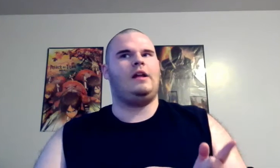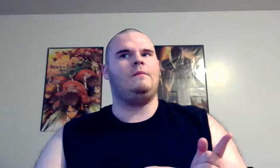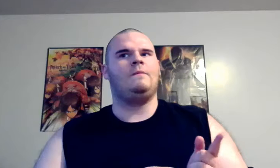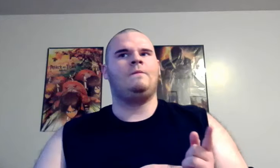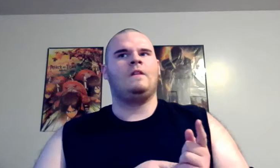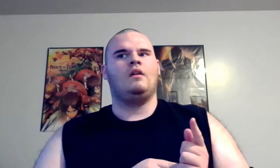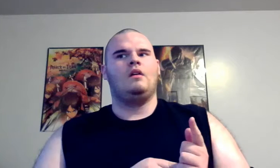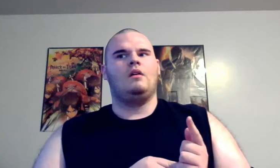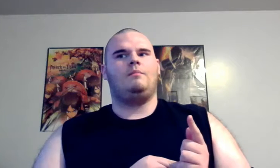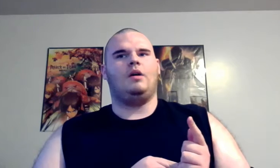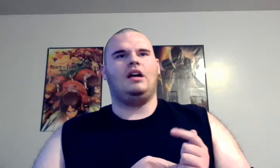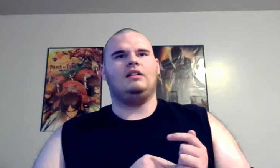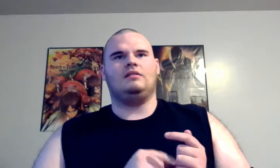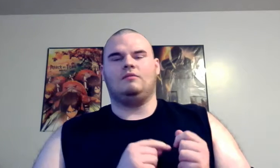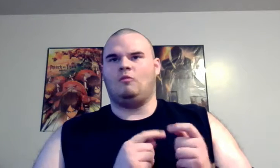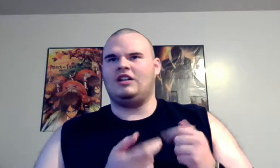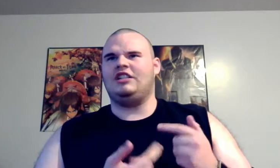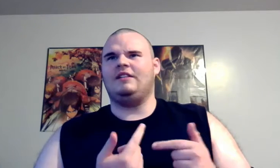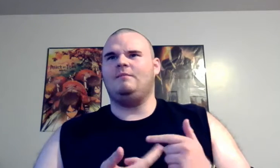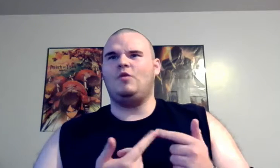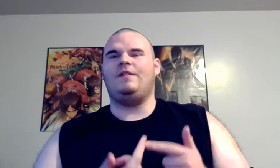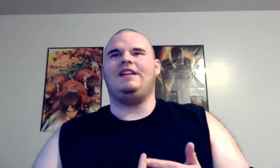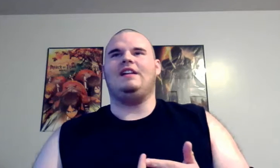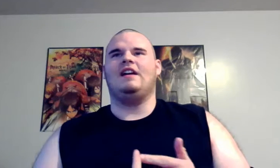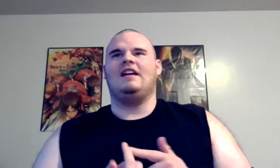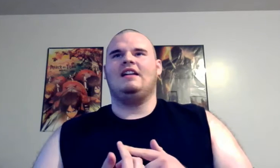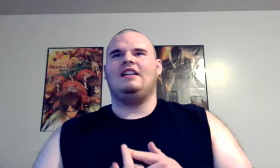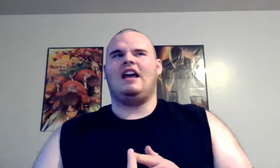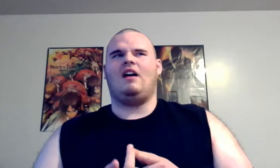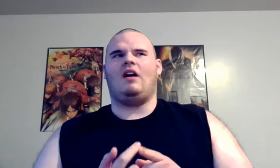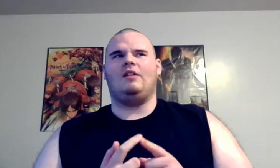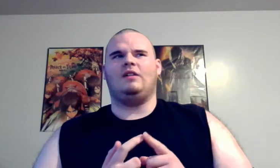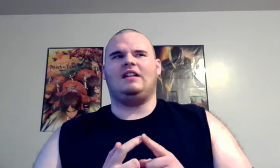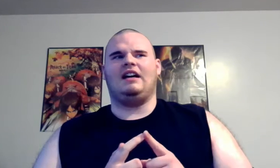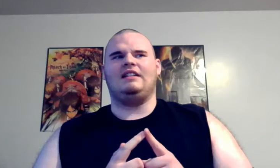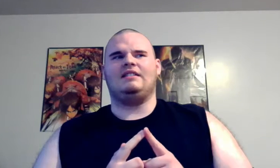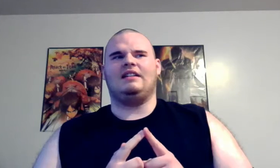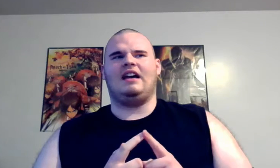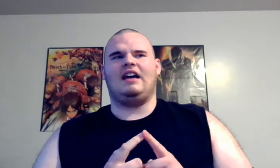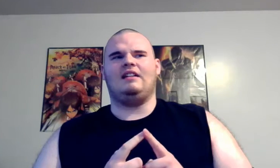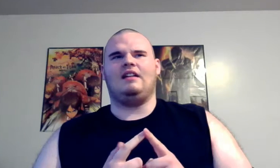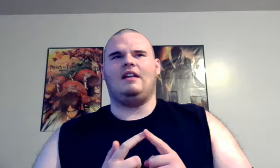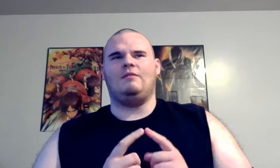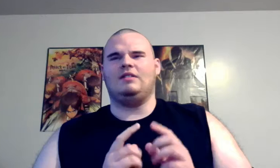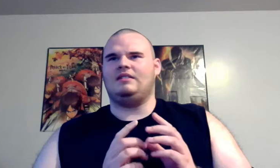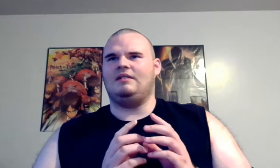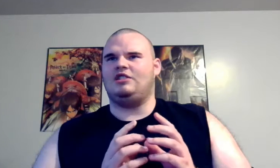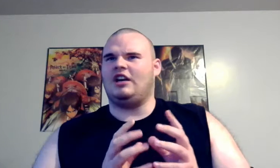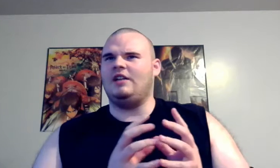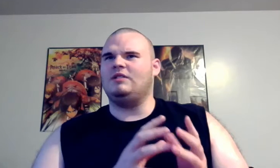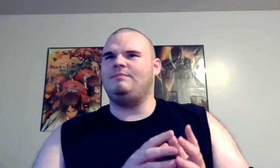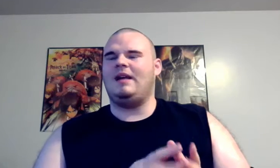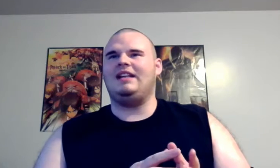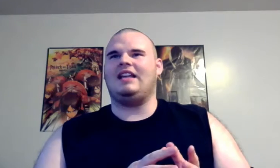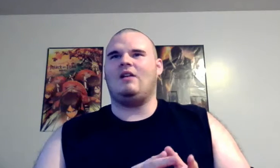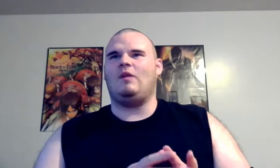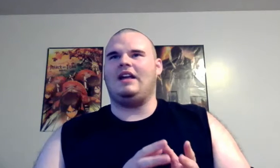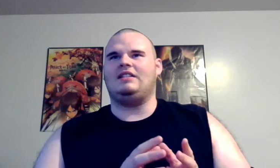but watching the movie now I realized that it was Chucky was made that way to